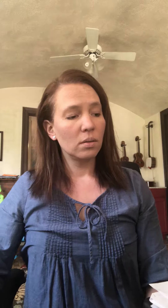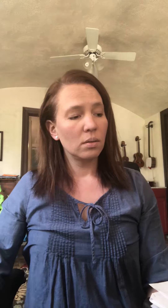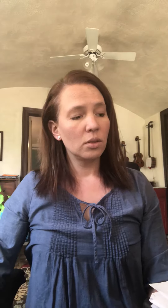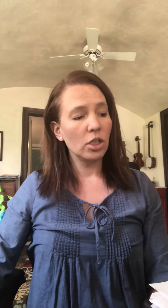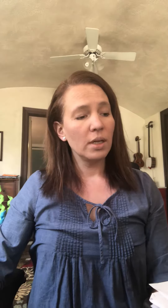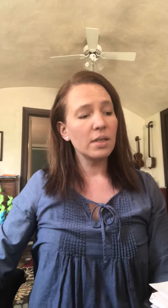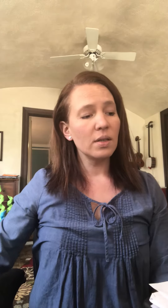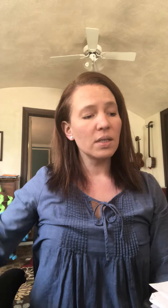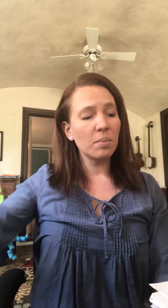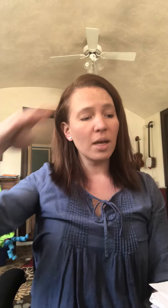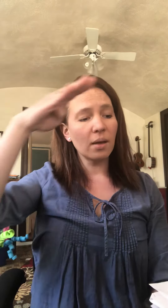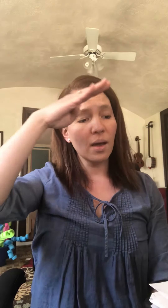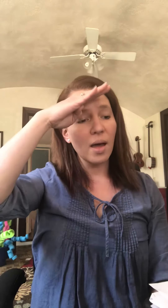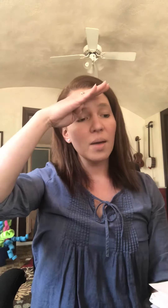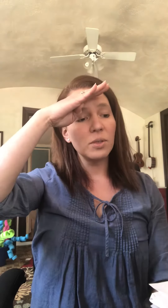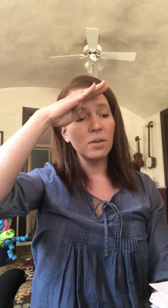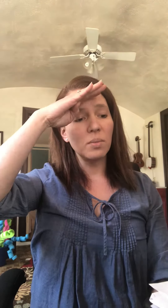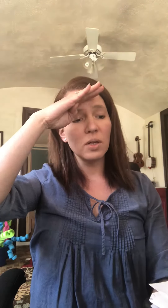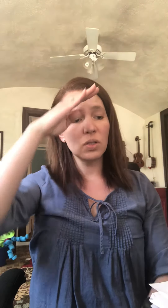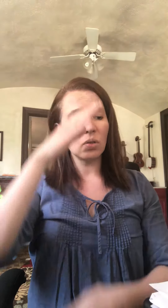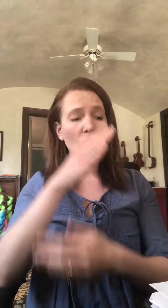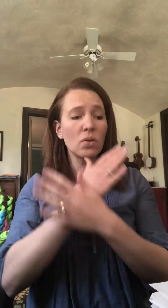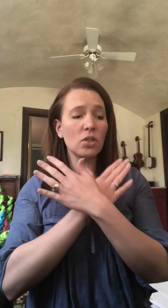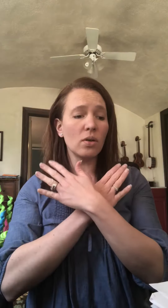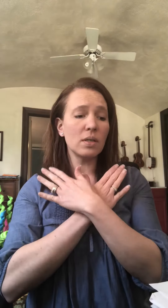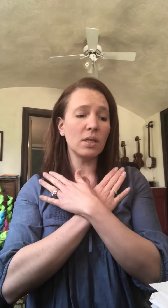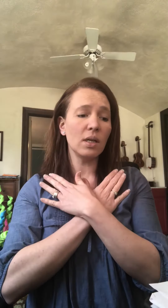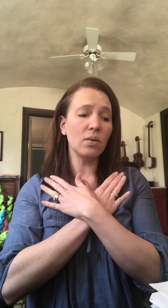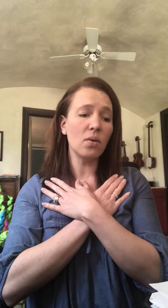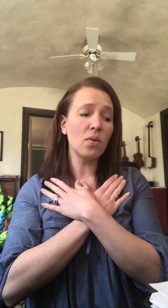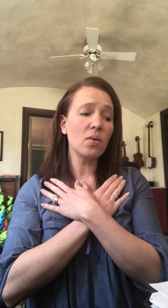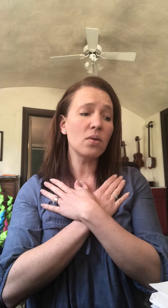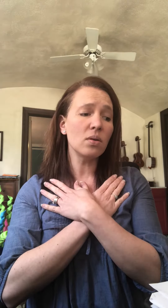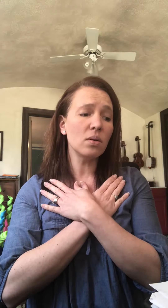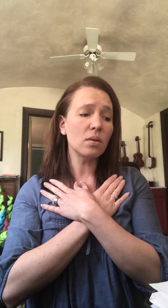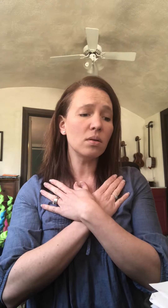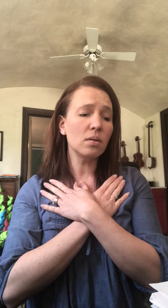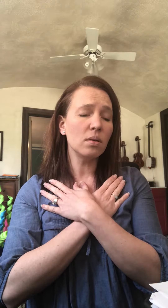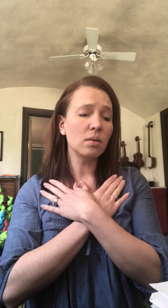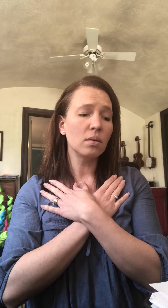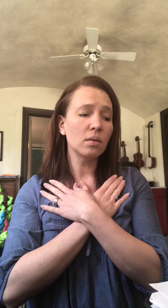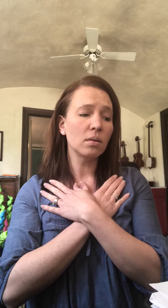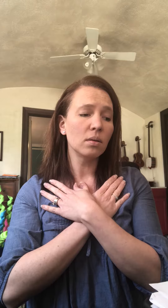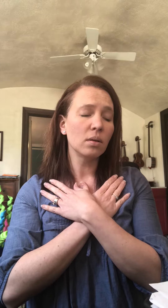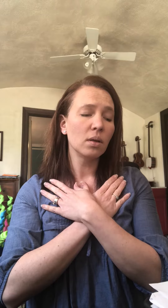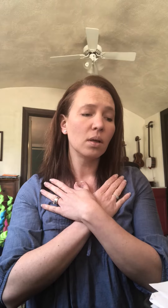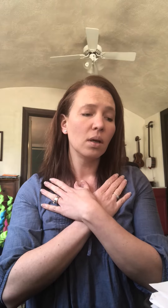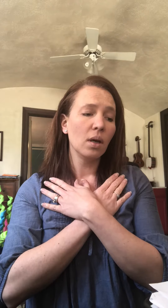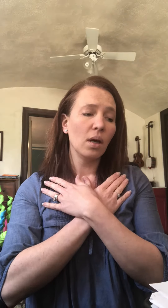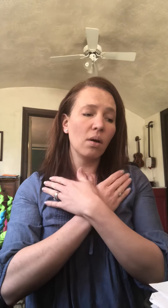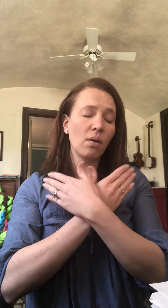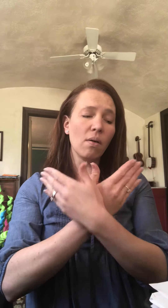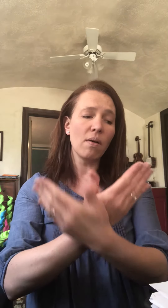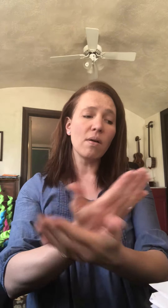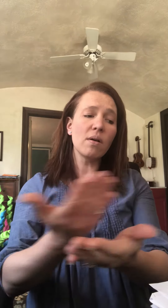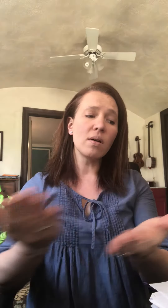Jesus, my captain, my soul's trusted Lord All